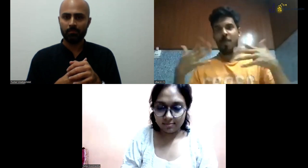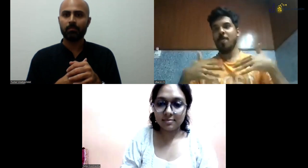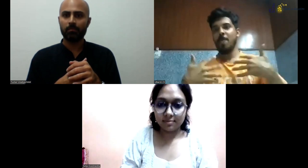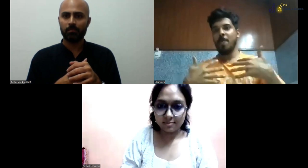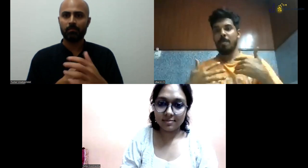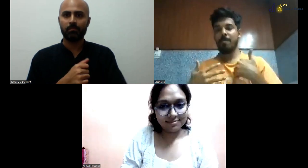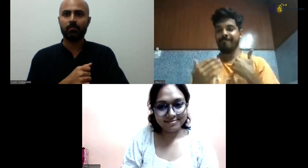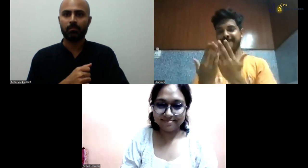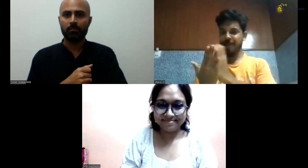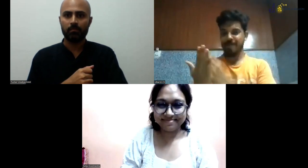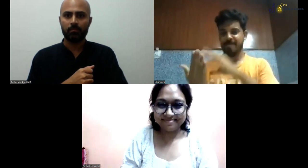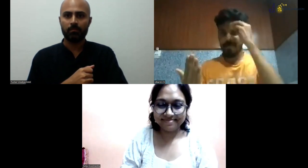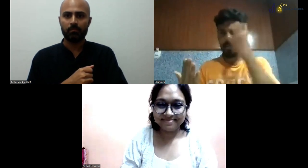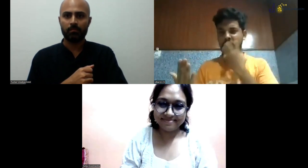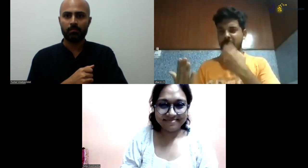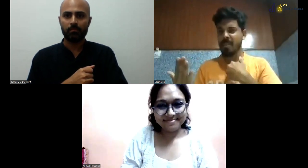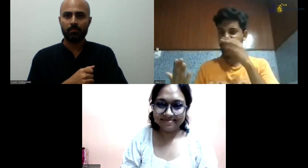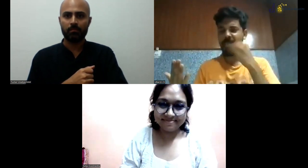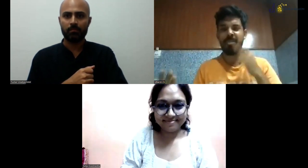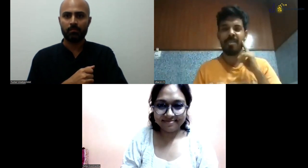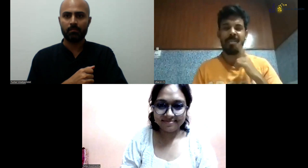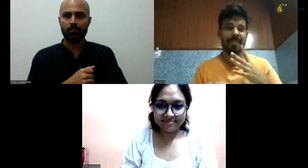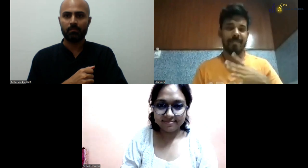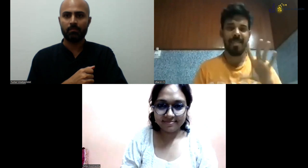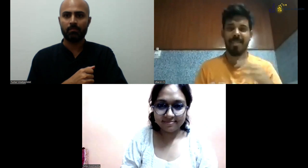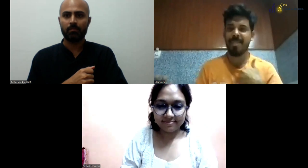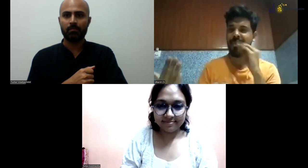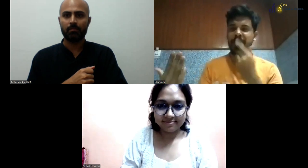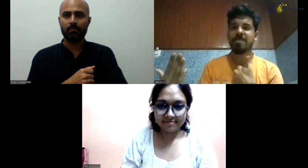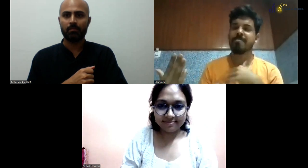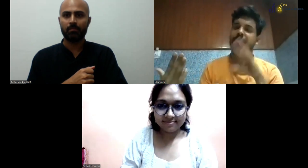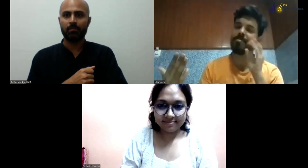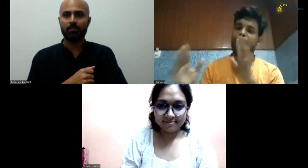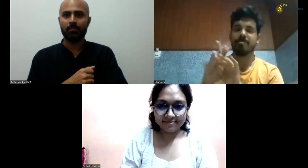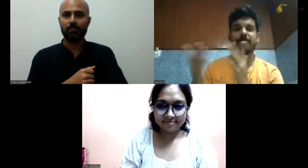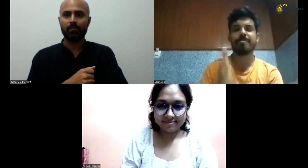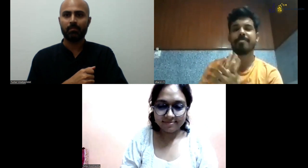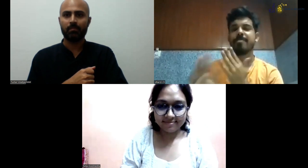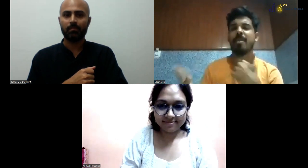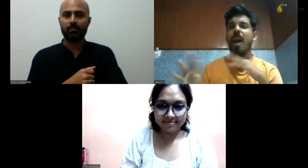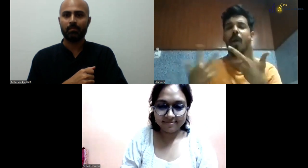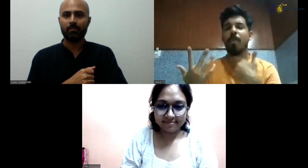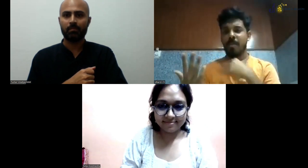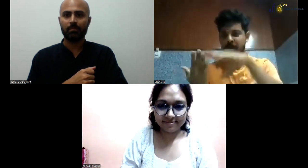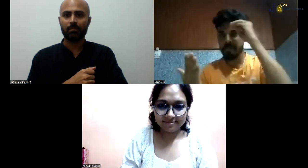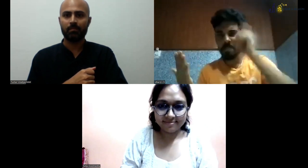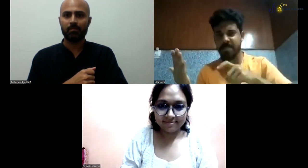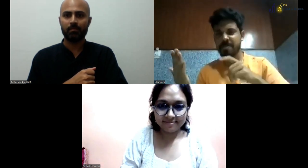told that 25 deaf students have applied. That's really nice, but the oralism and the speech language.